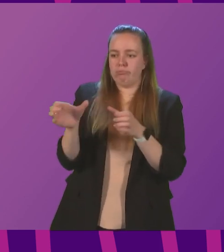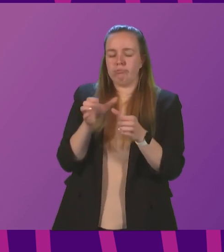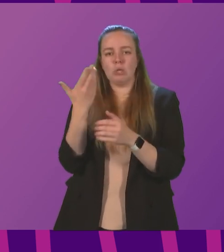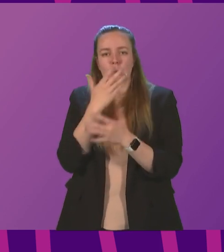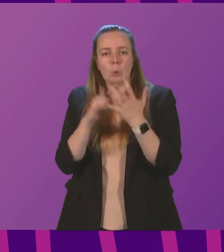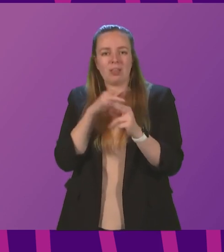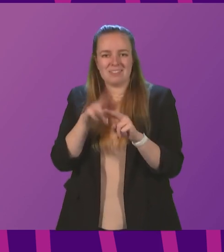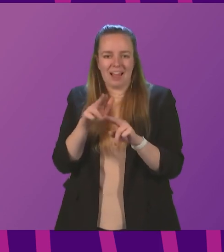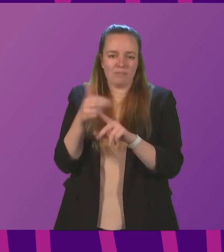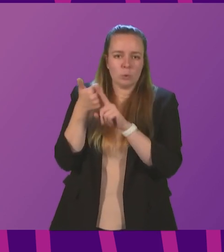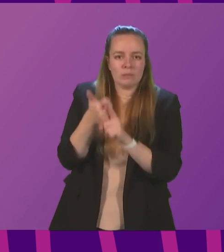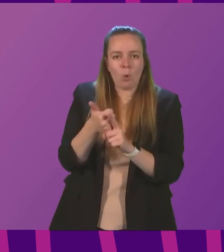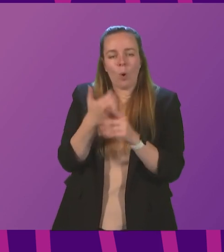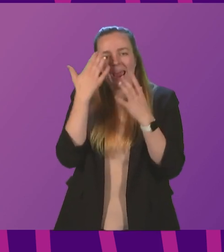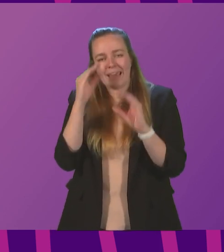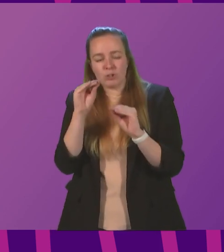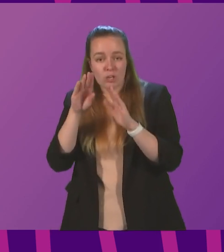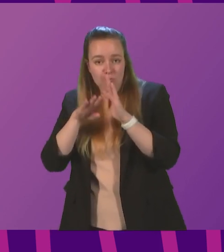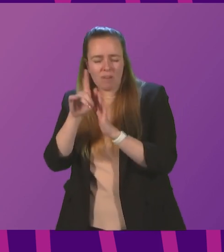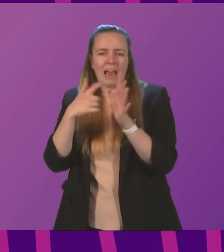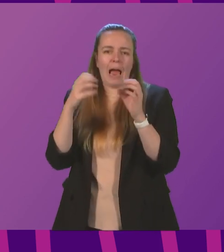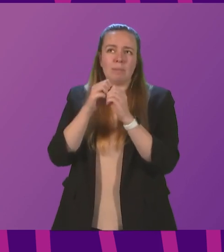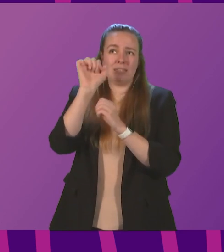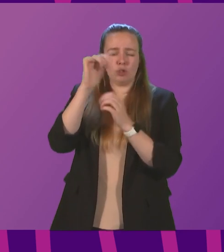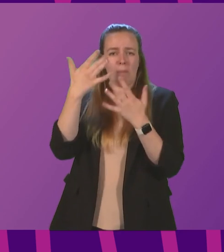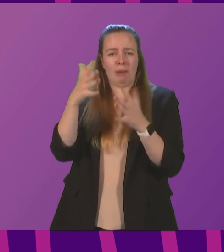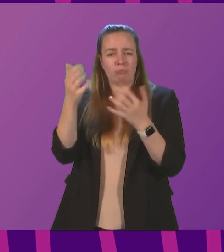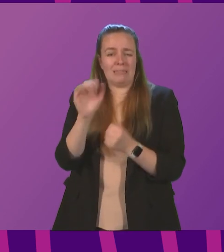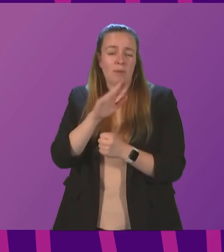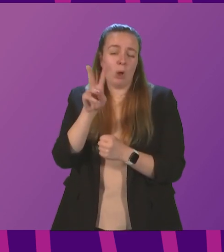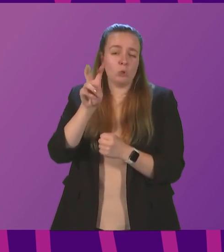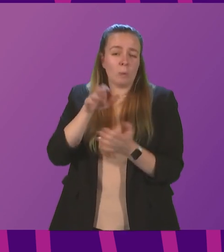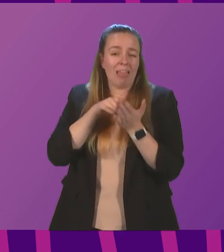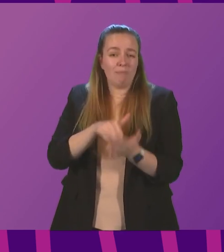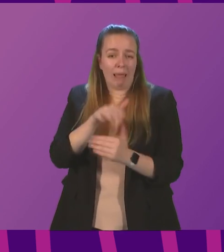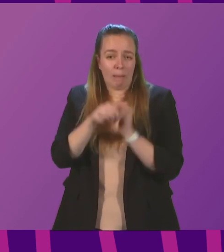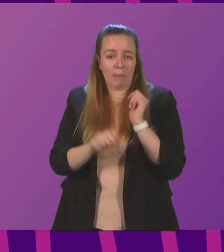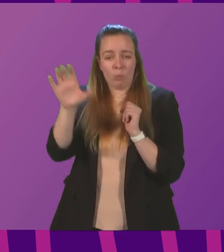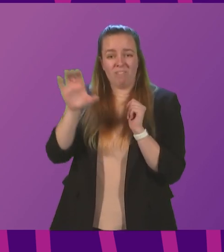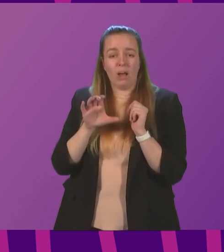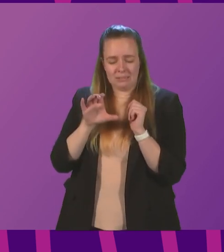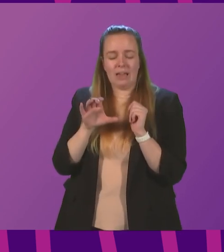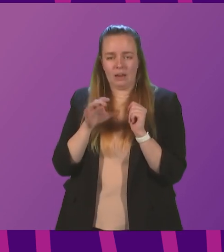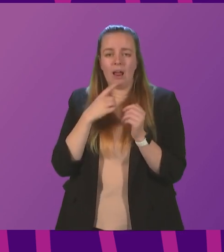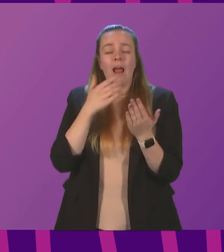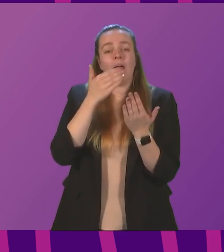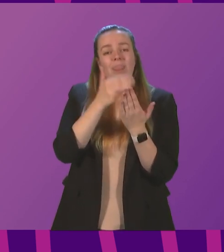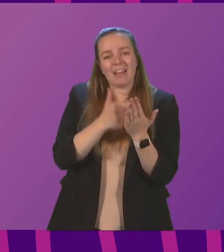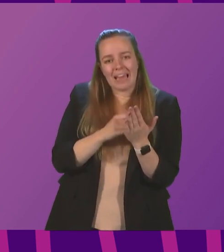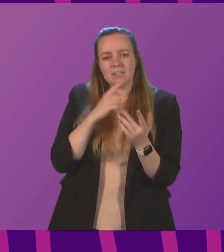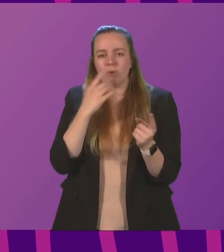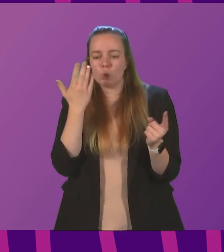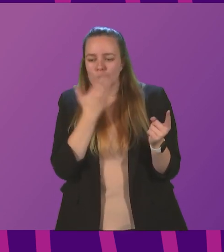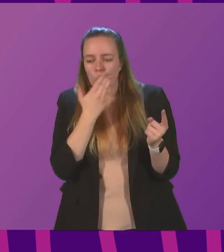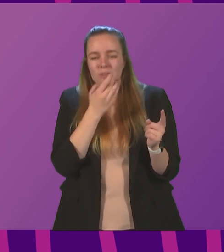to support education recovery. Aberdeenshire has received around £12 million of this funding. Our guidance for both schools and